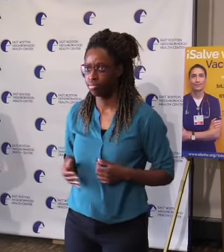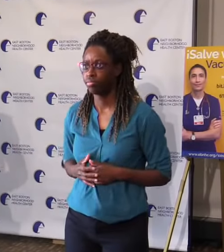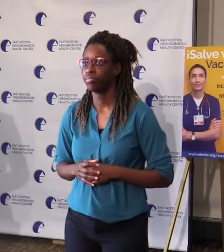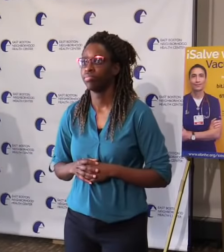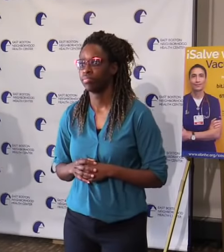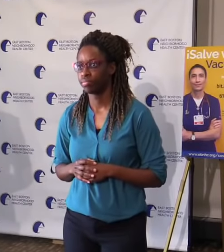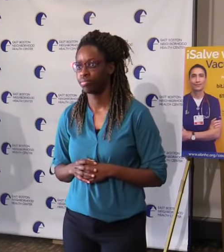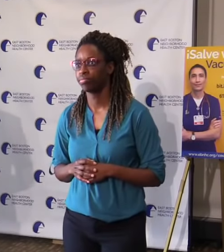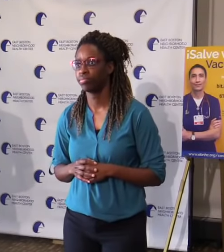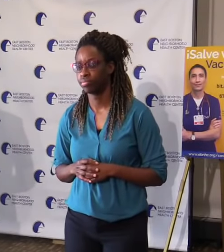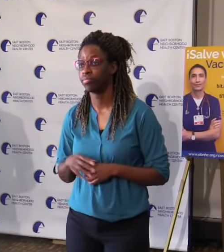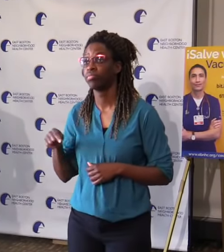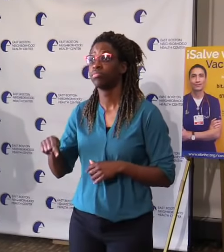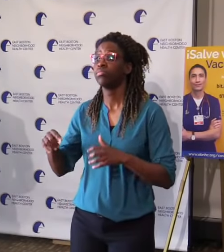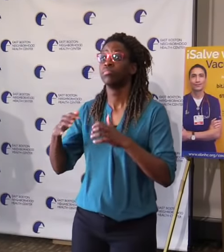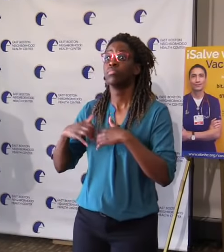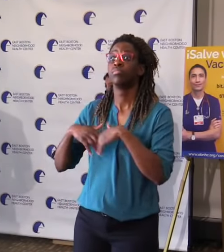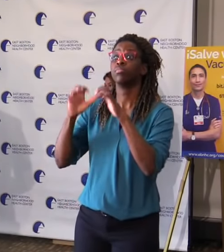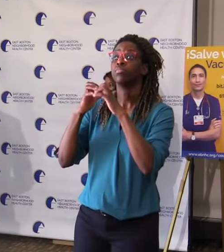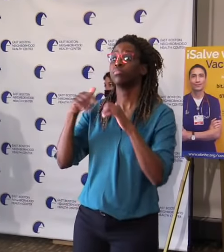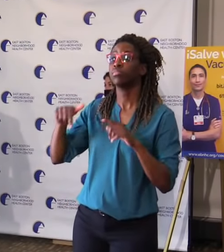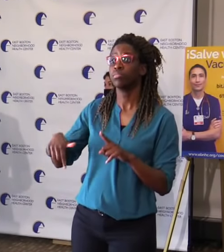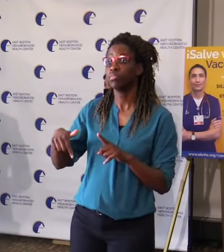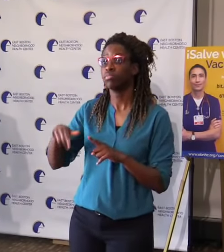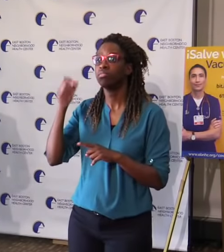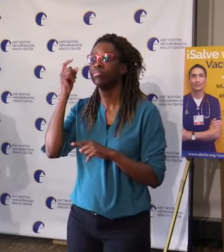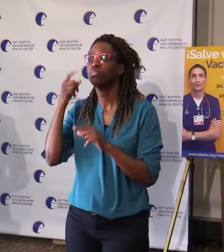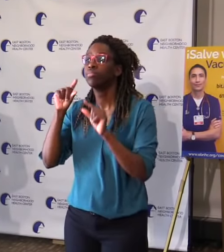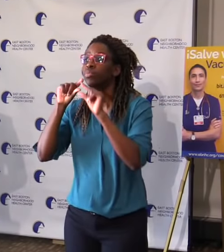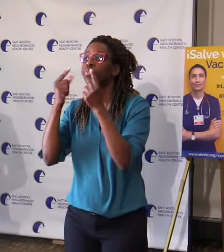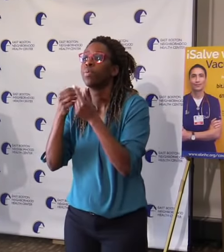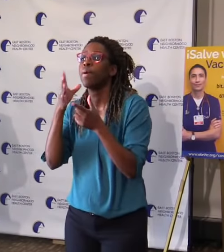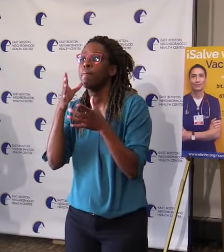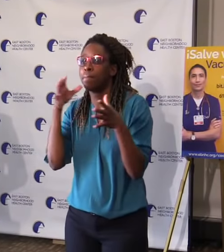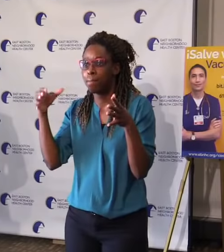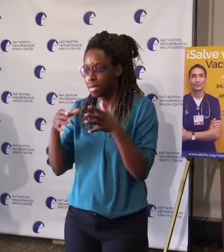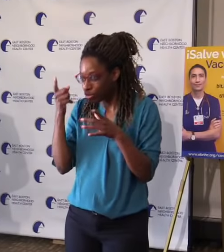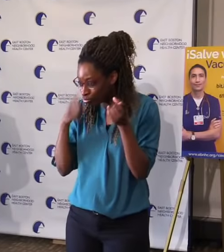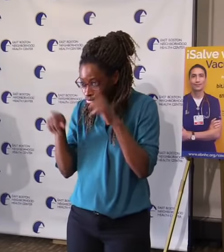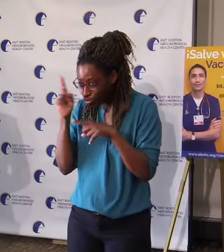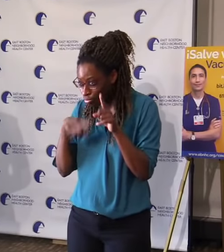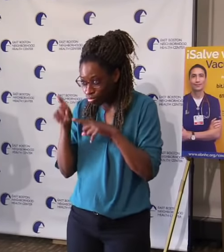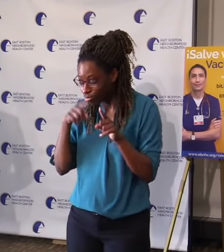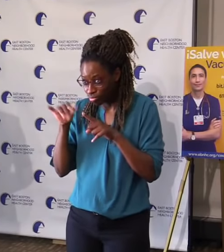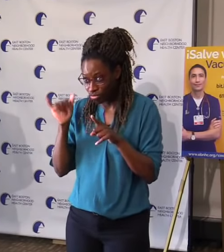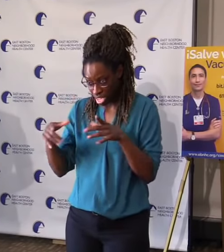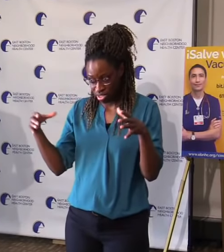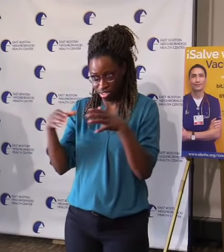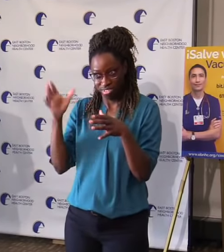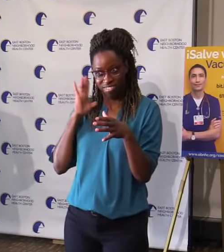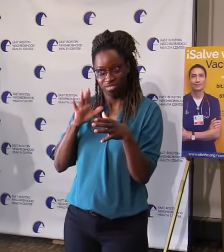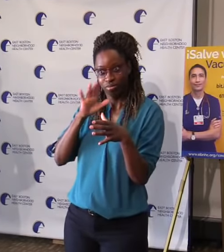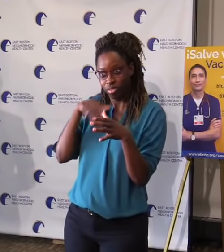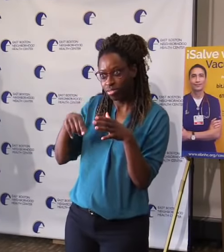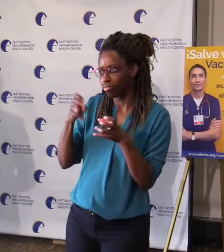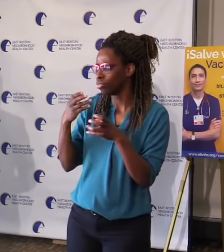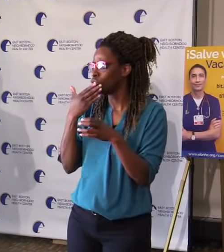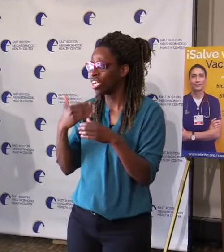after a group of mothers concerned about the lack of high-quality, affordable, easily